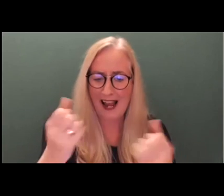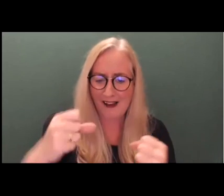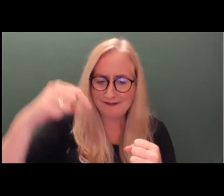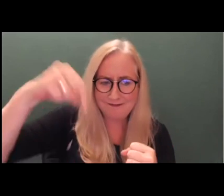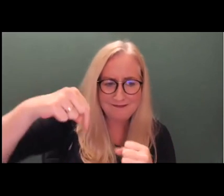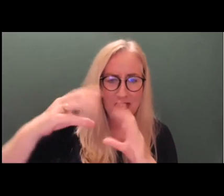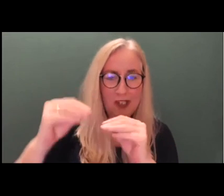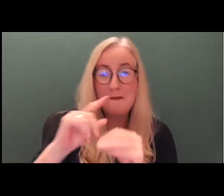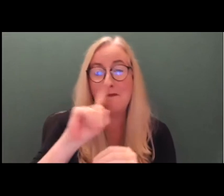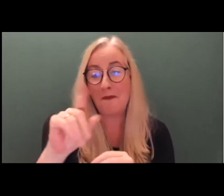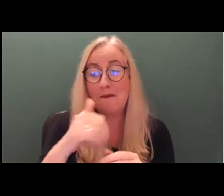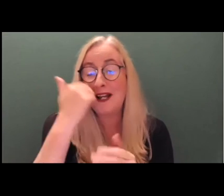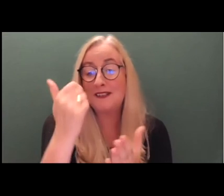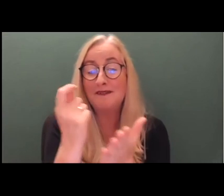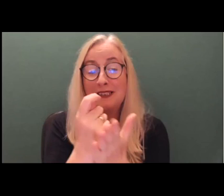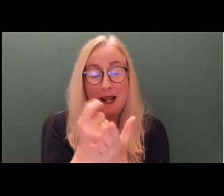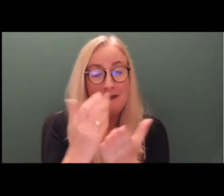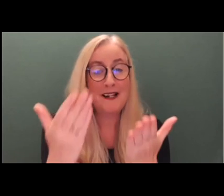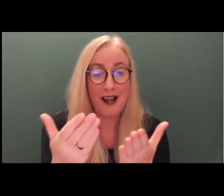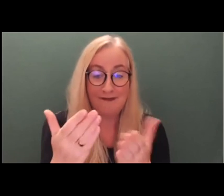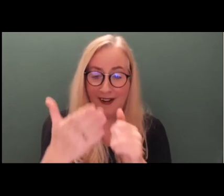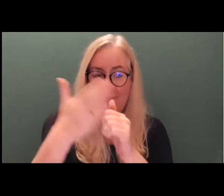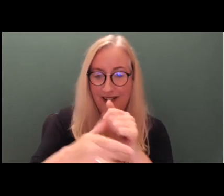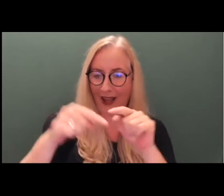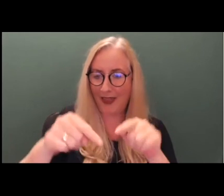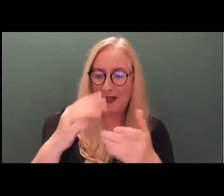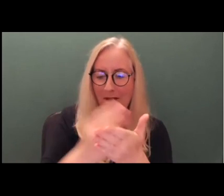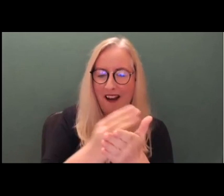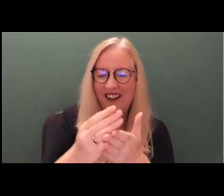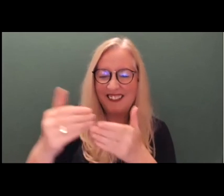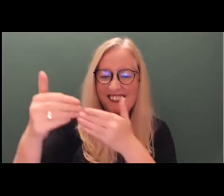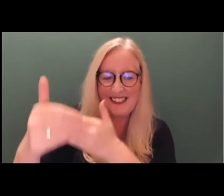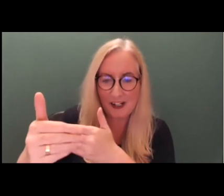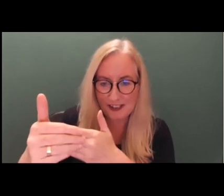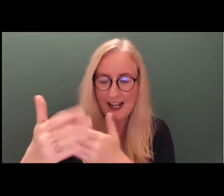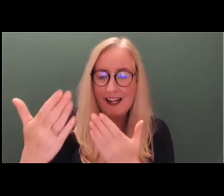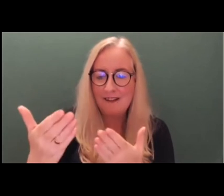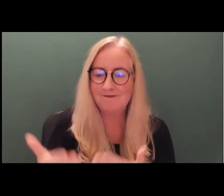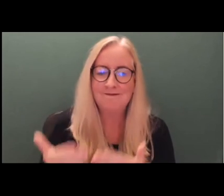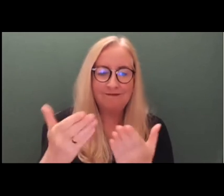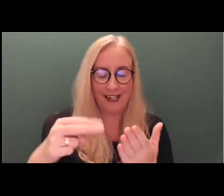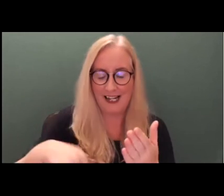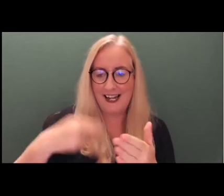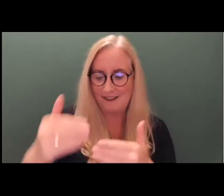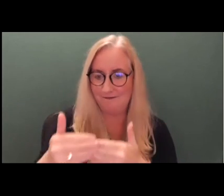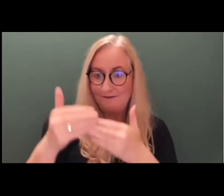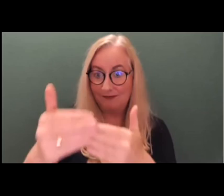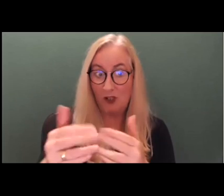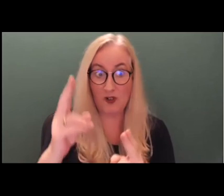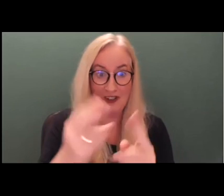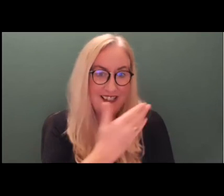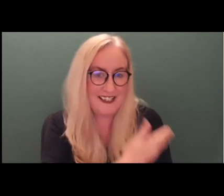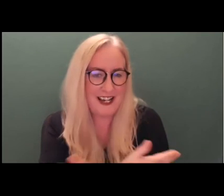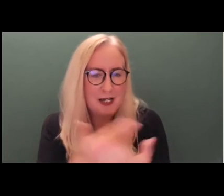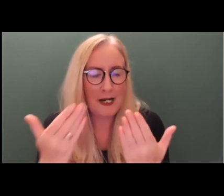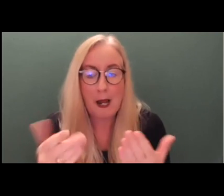of time, I'm going to wrap up this session and hand over to for our next session, which is due to begin right now. But again,